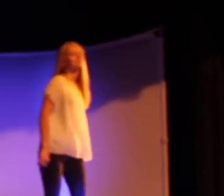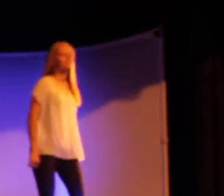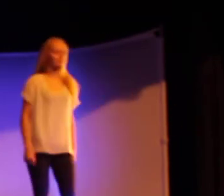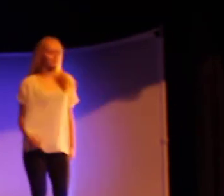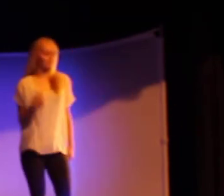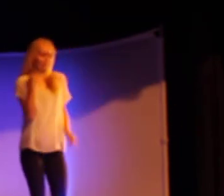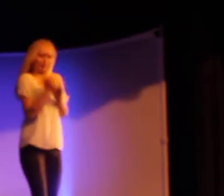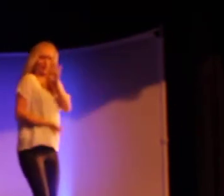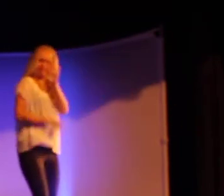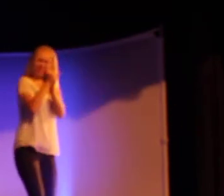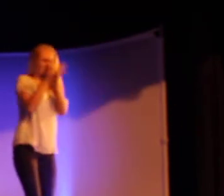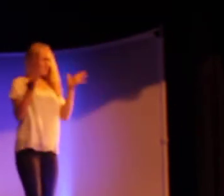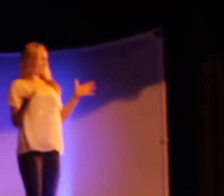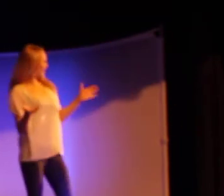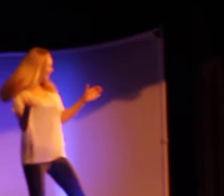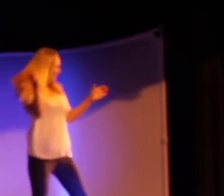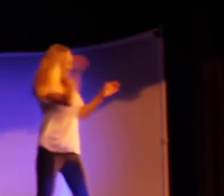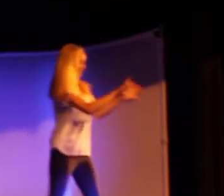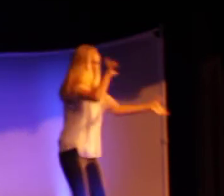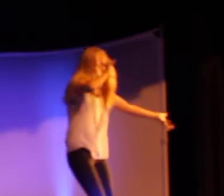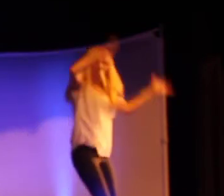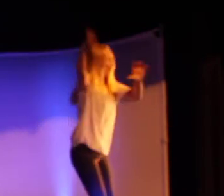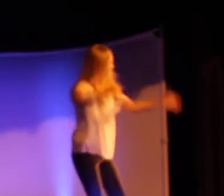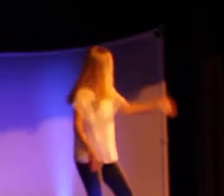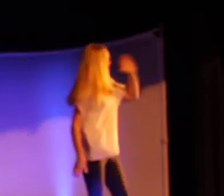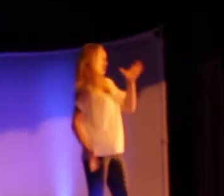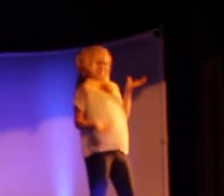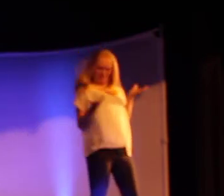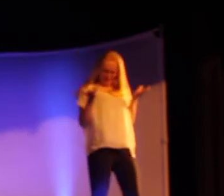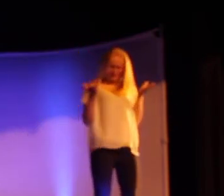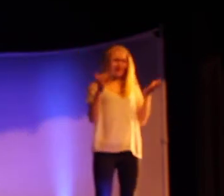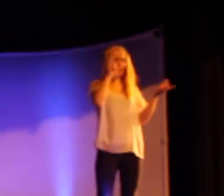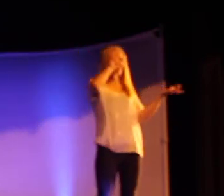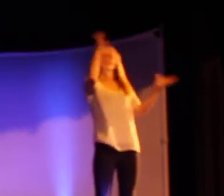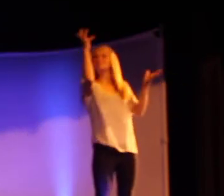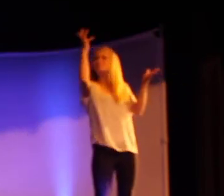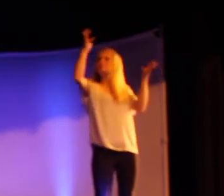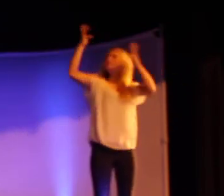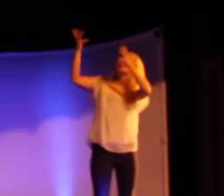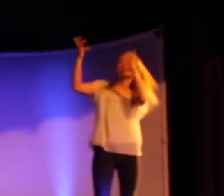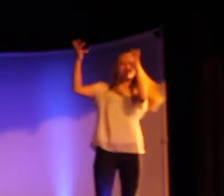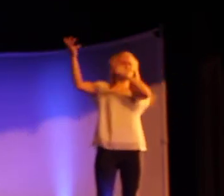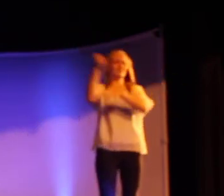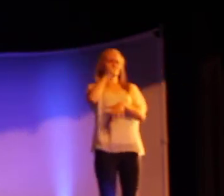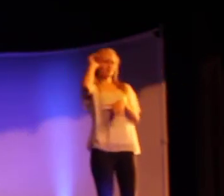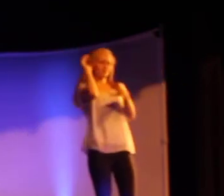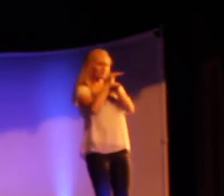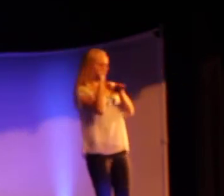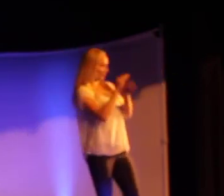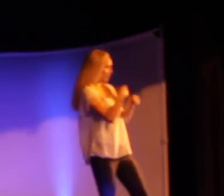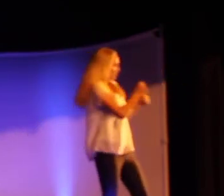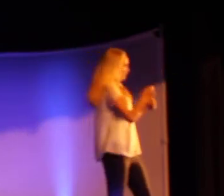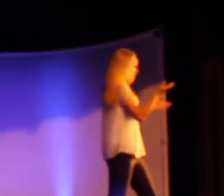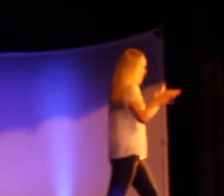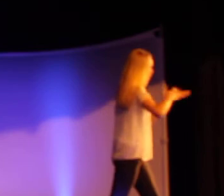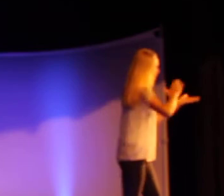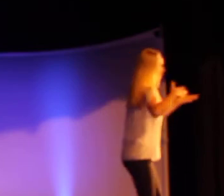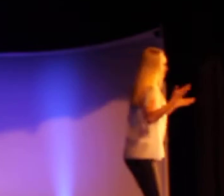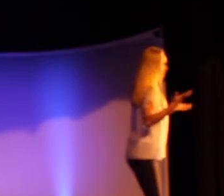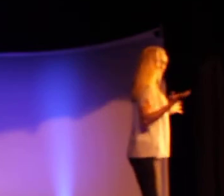Last night I blacked out, I think What did you, what did you put in my drink? I remember making it up and then Oh